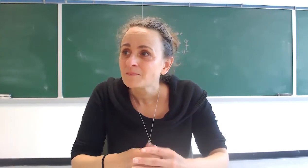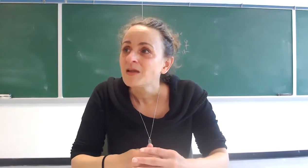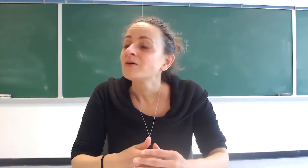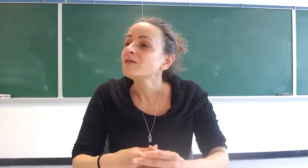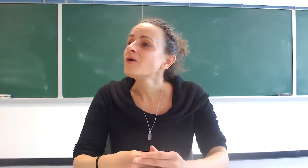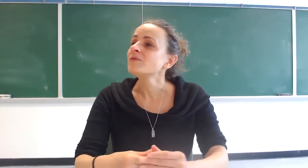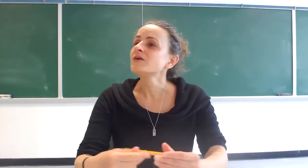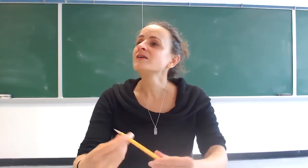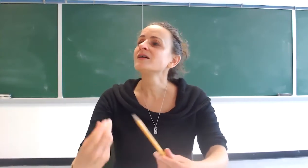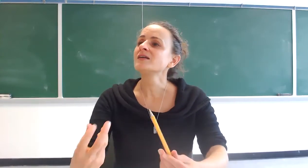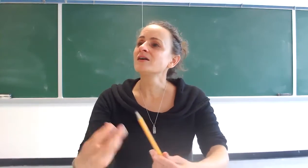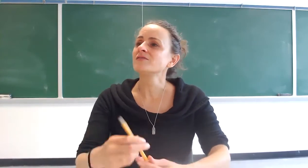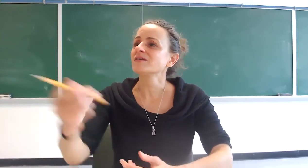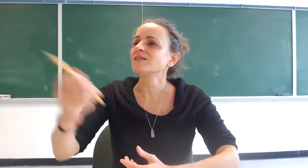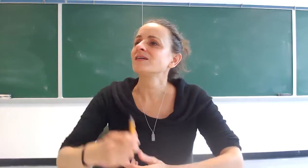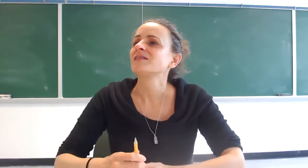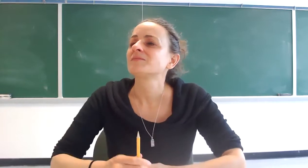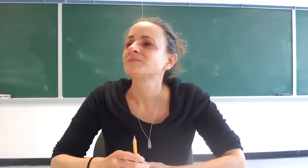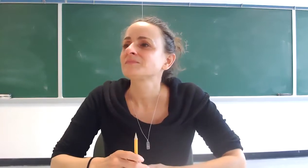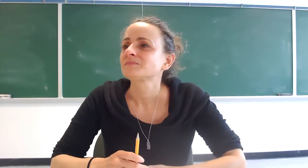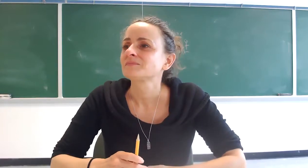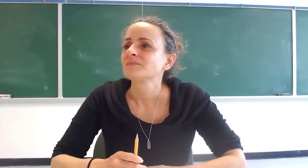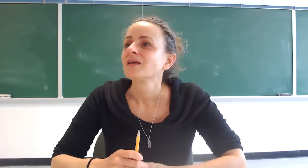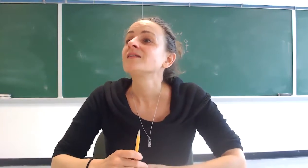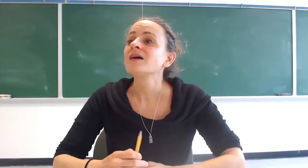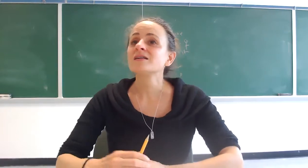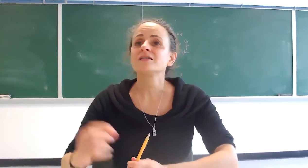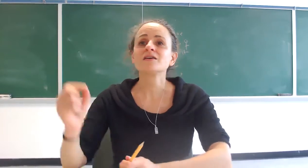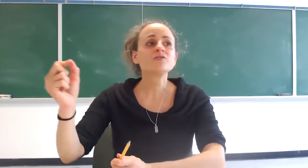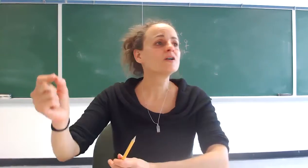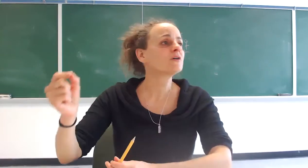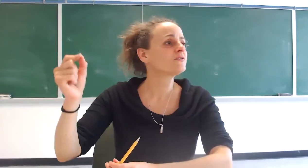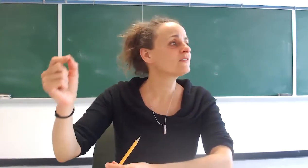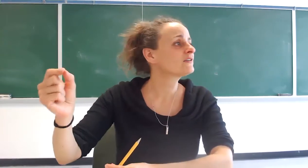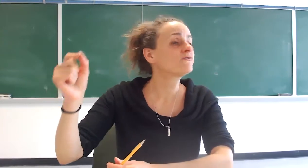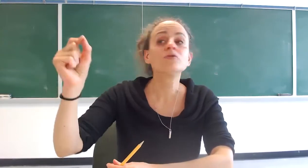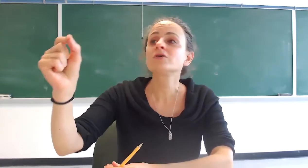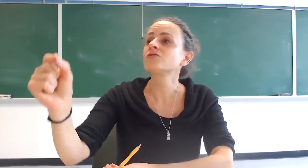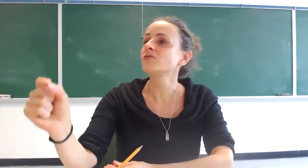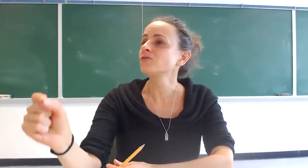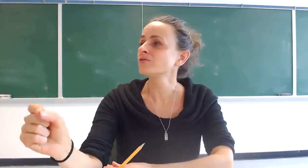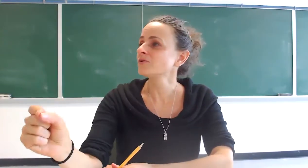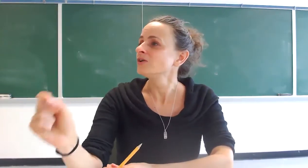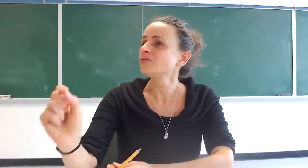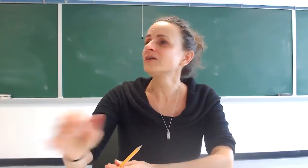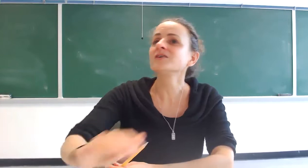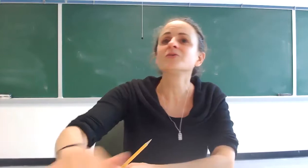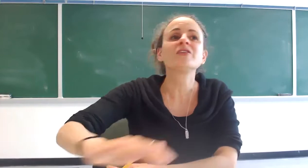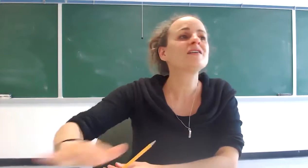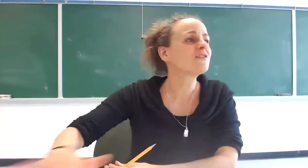okay and why what are they getting out of this yes exactly they're trying to exercise full control over you to kill you is not enough